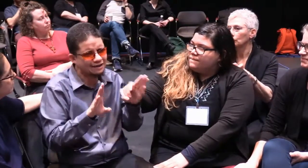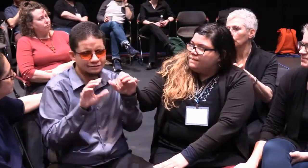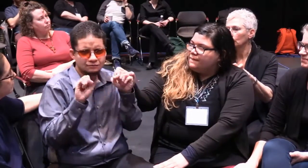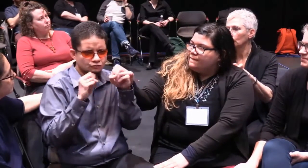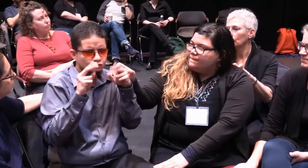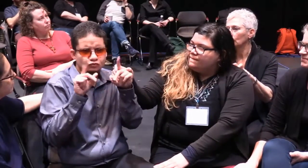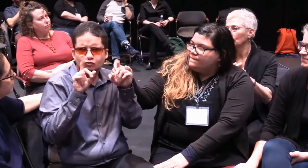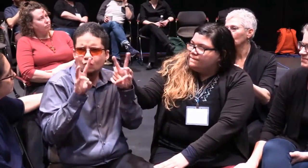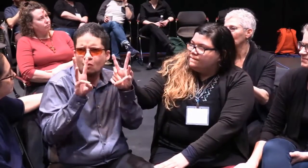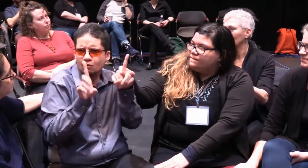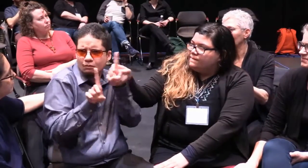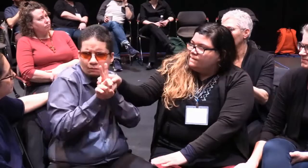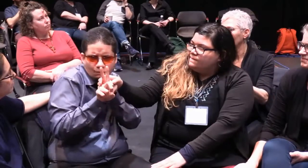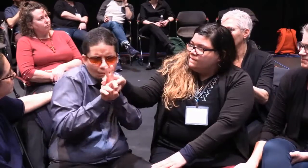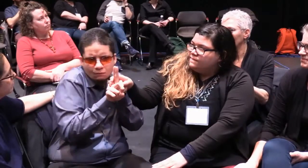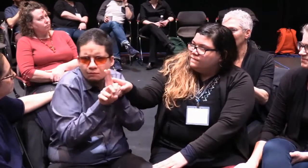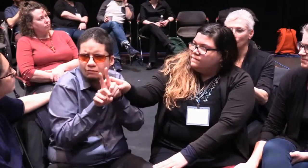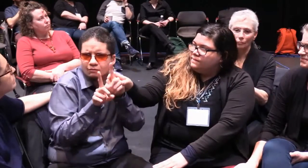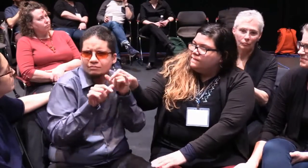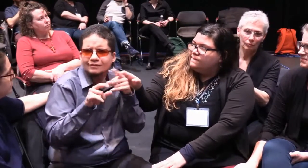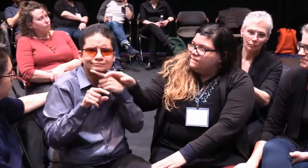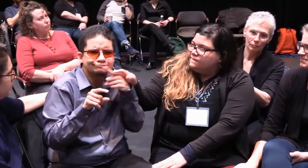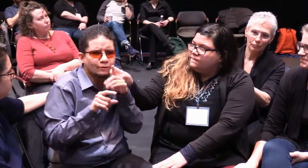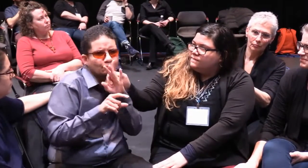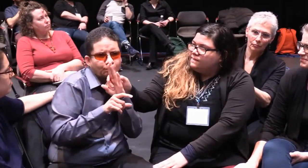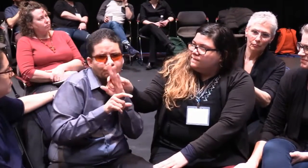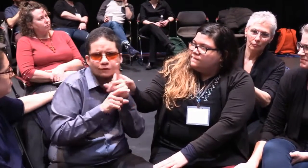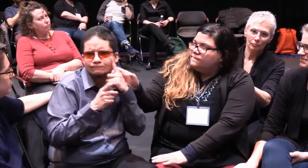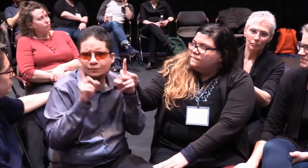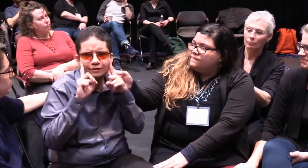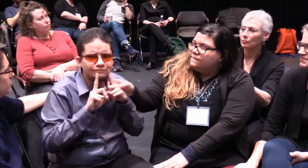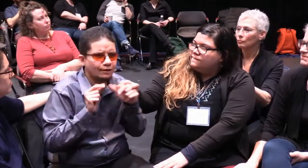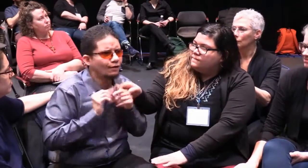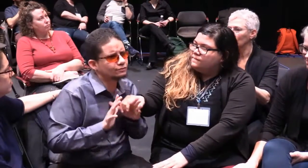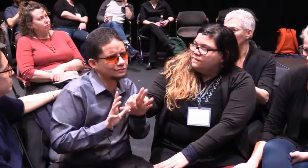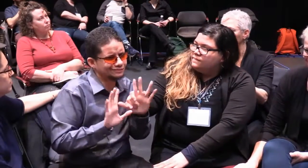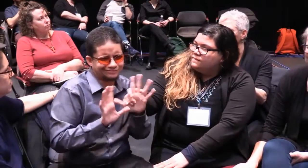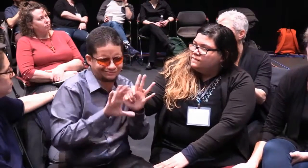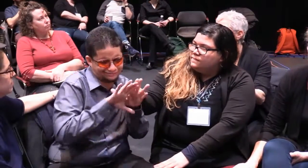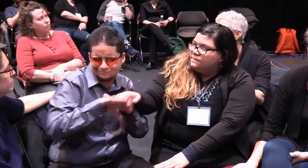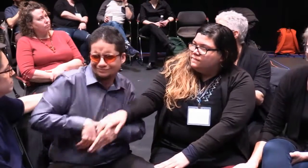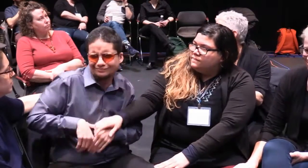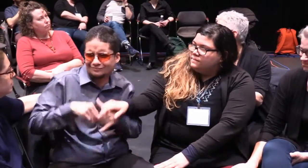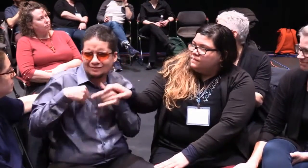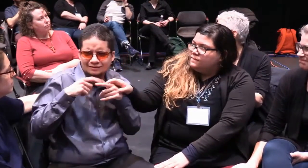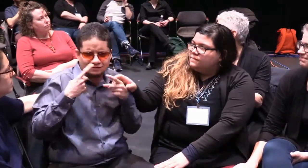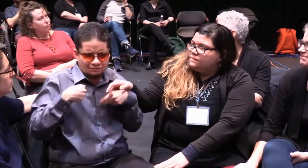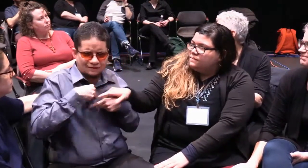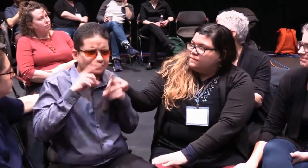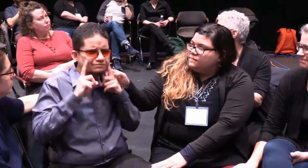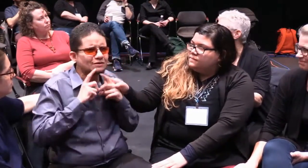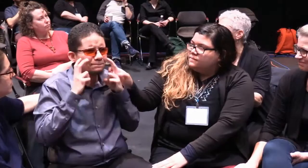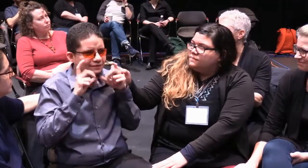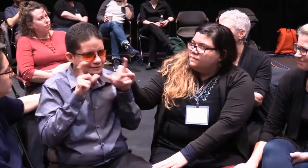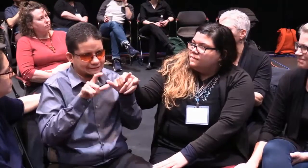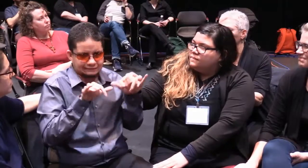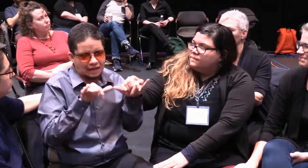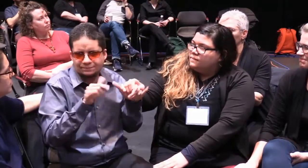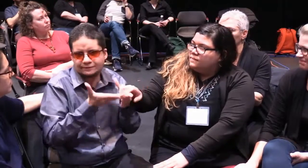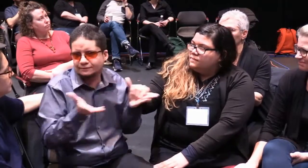And we were able to break out of the old habits where you had to have a hearing actor shadowing a